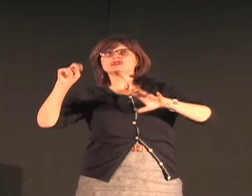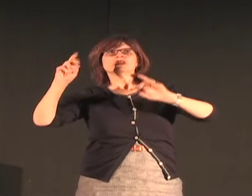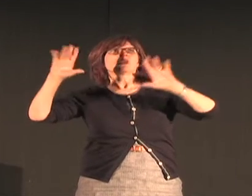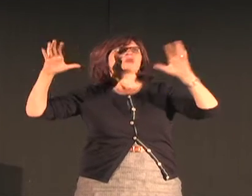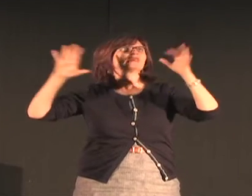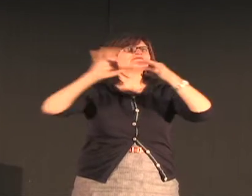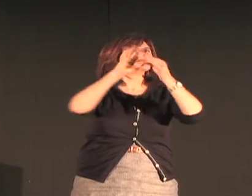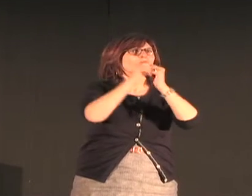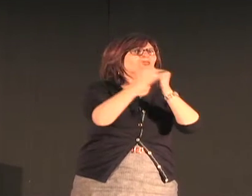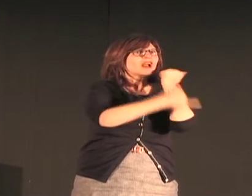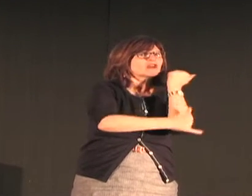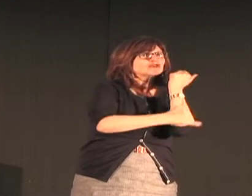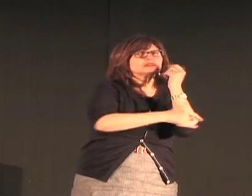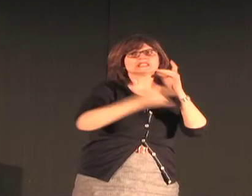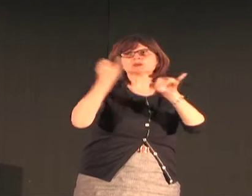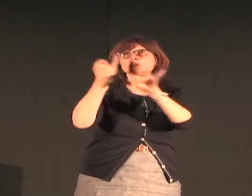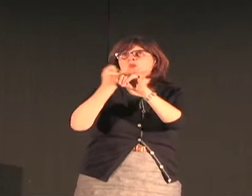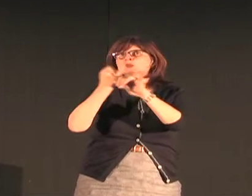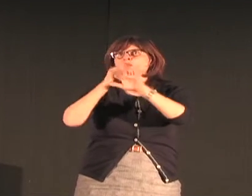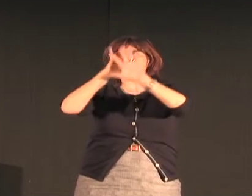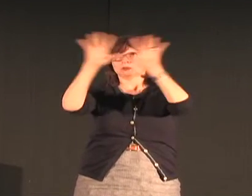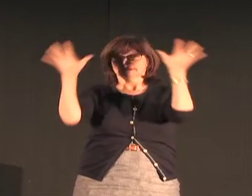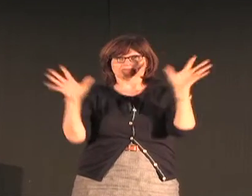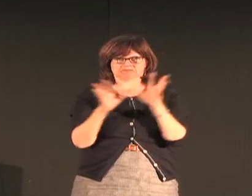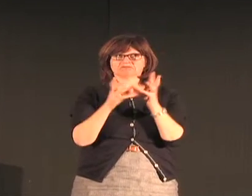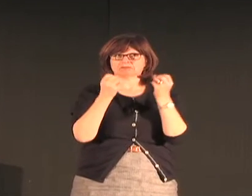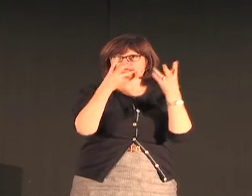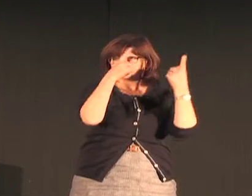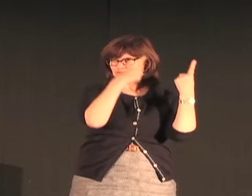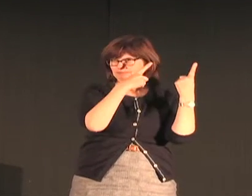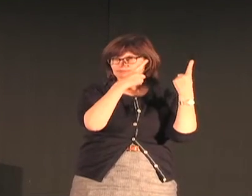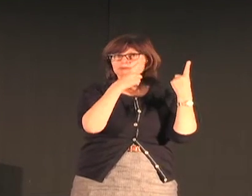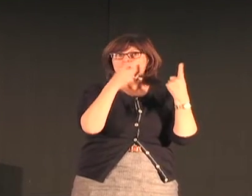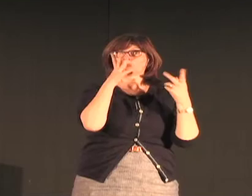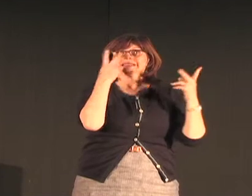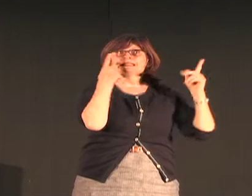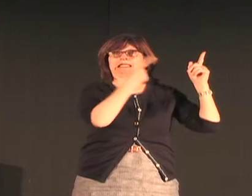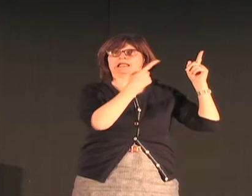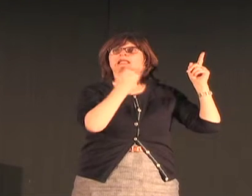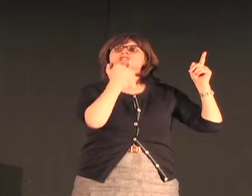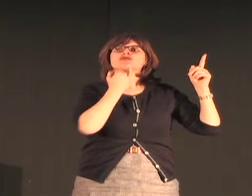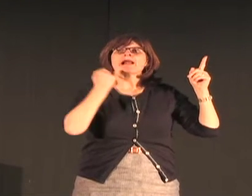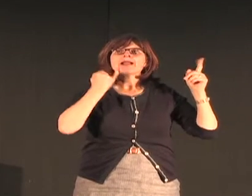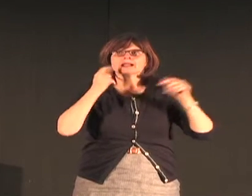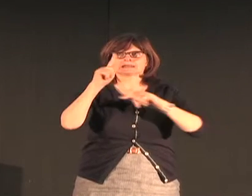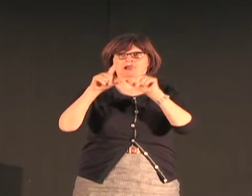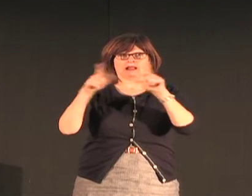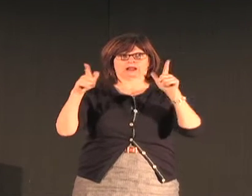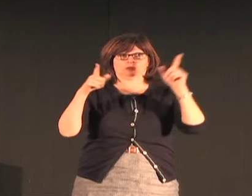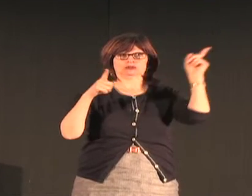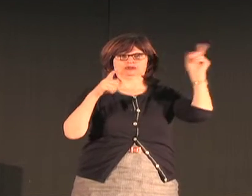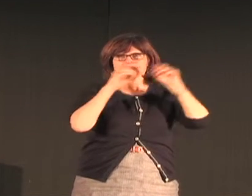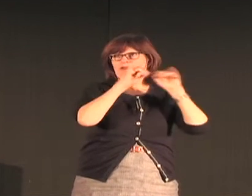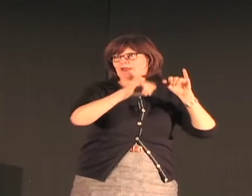area but they're more widely used throughout perhaps a whole country or a whole area. There is an